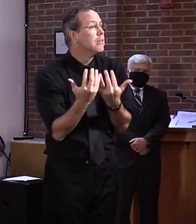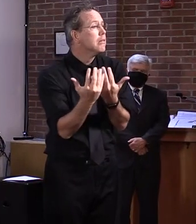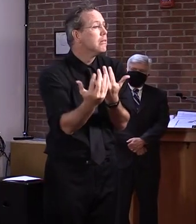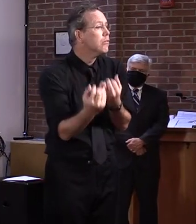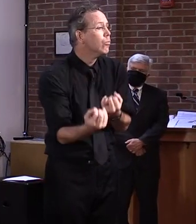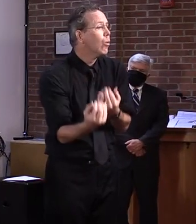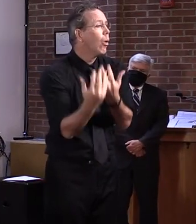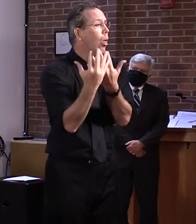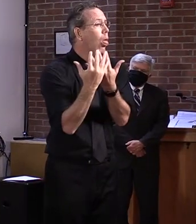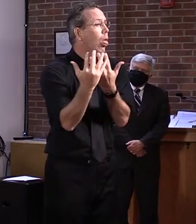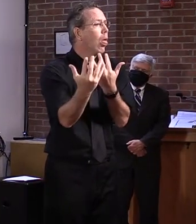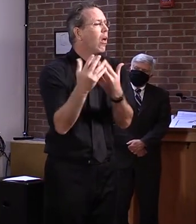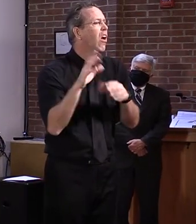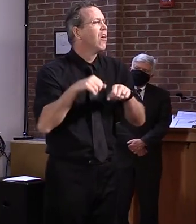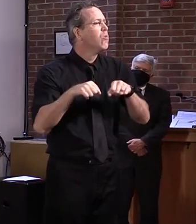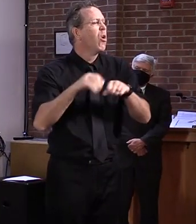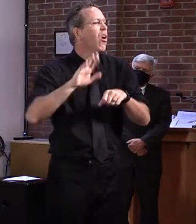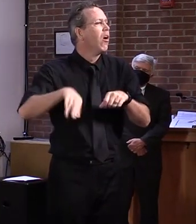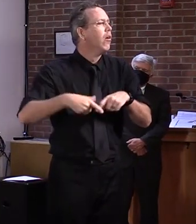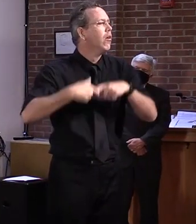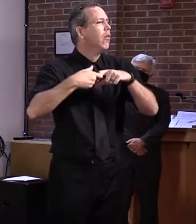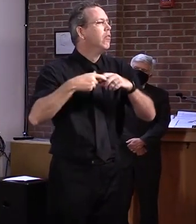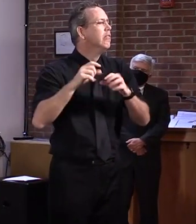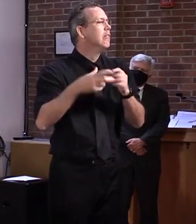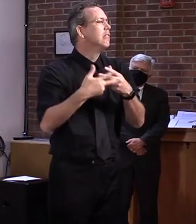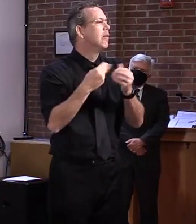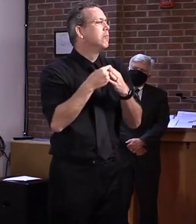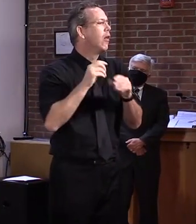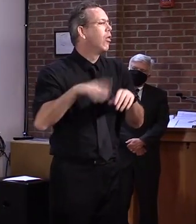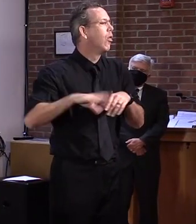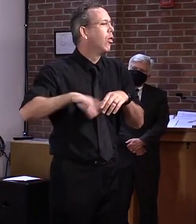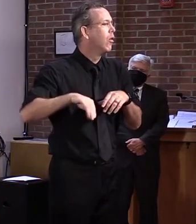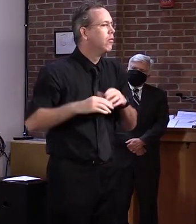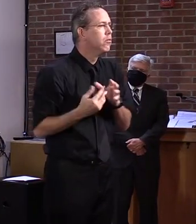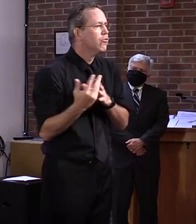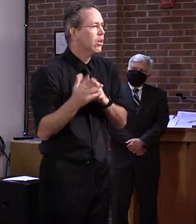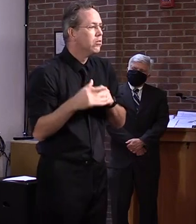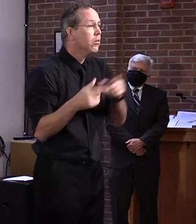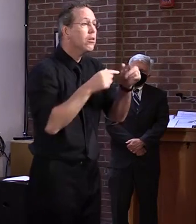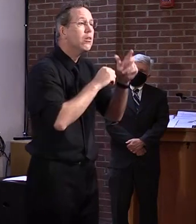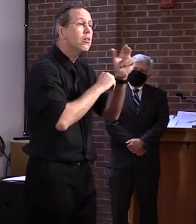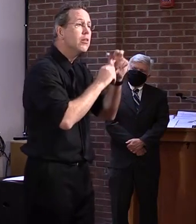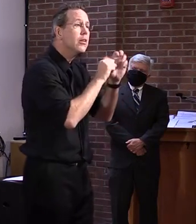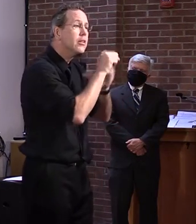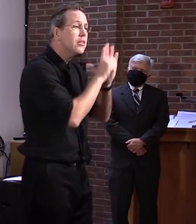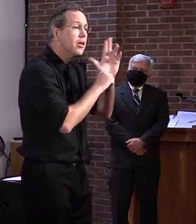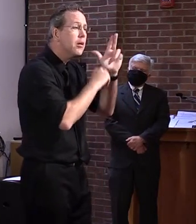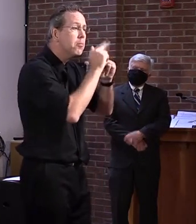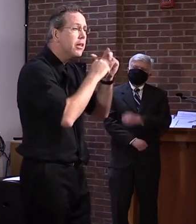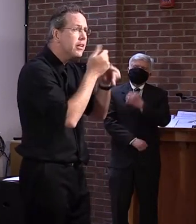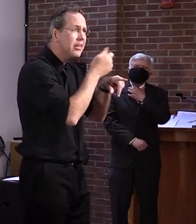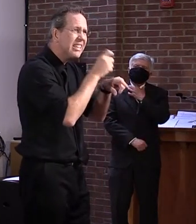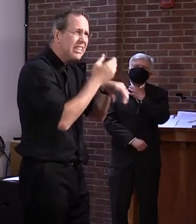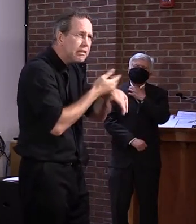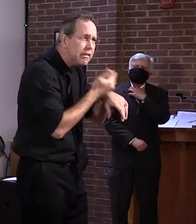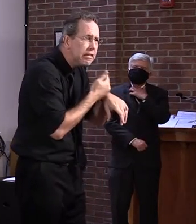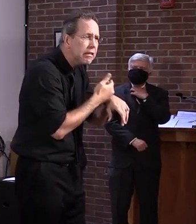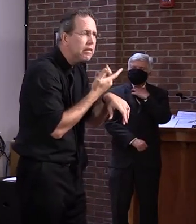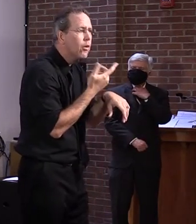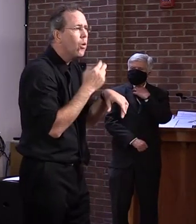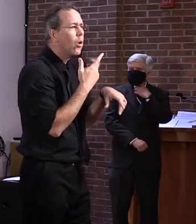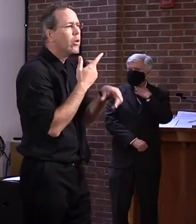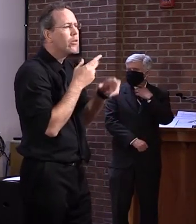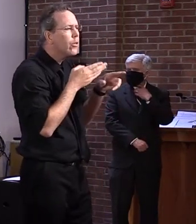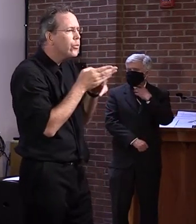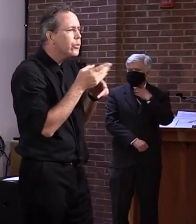money for that action. As far as state buildings are concerned, ongoing maintenance is done through the, through the capital budget.